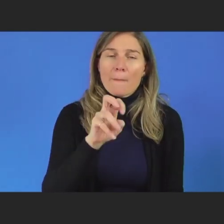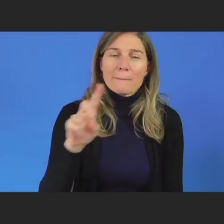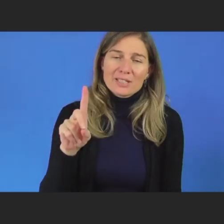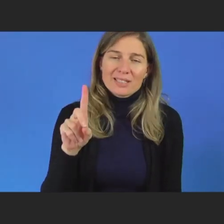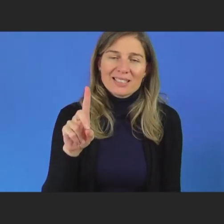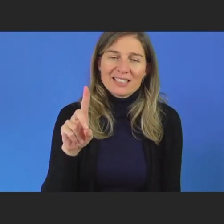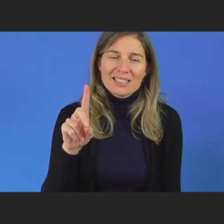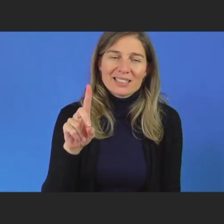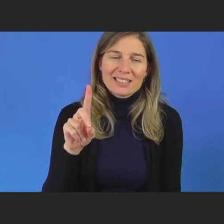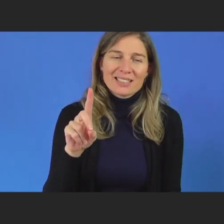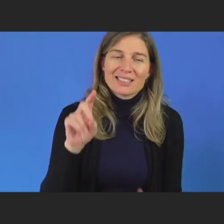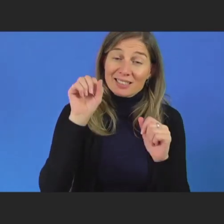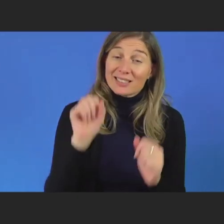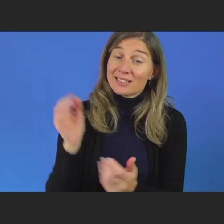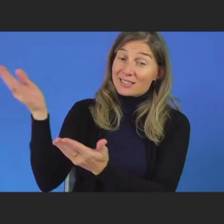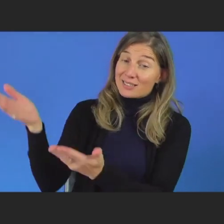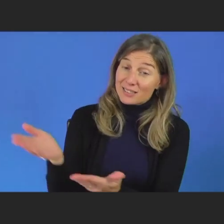Shabia, can you take the floor now?